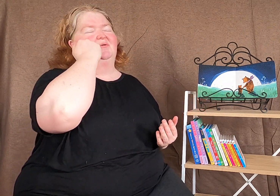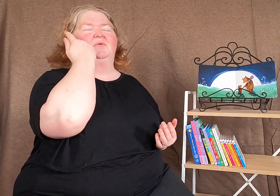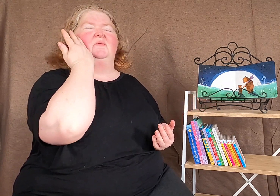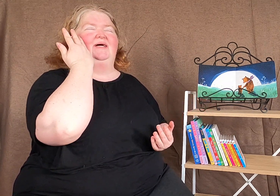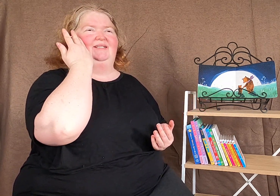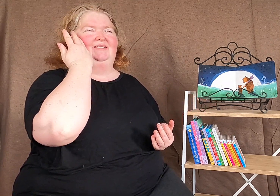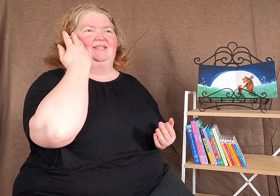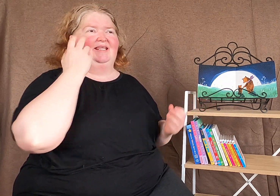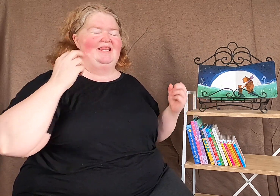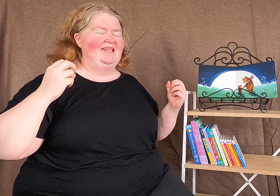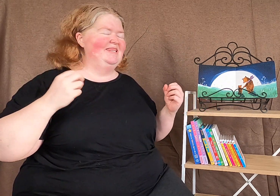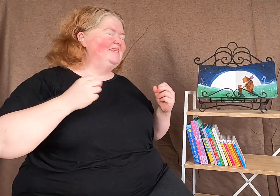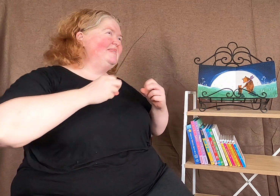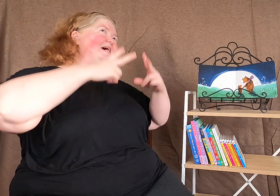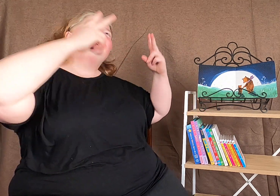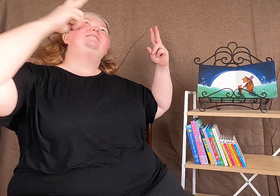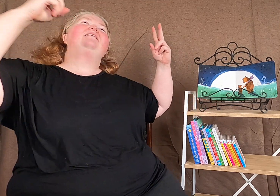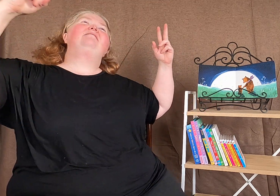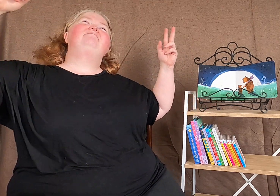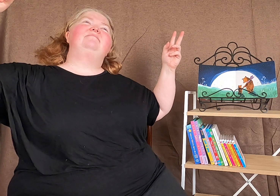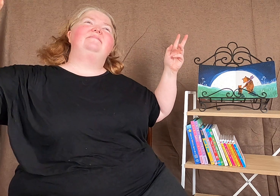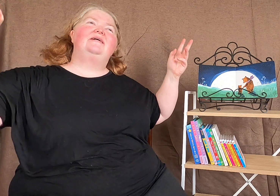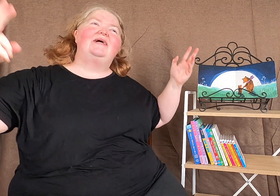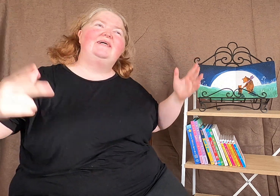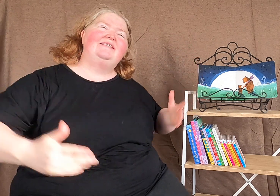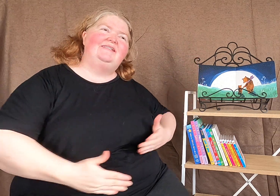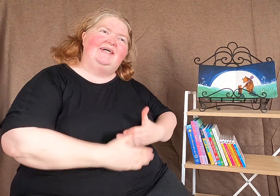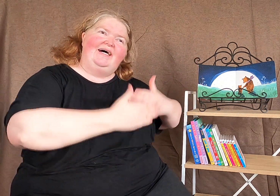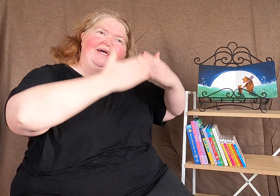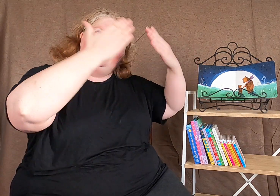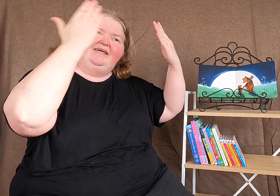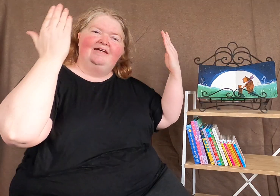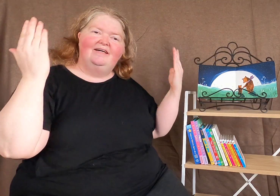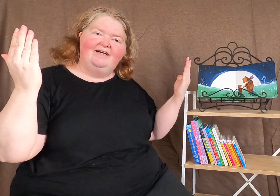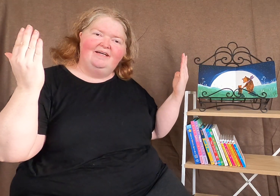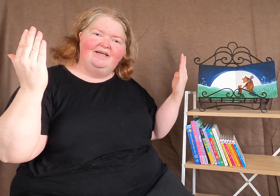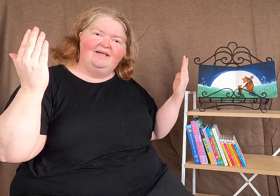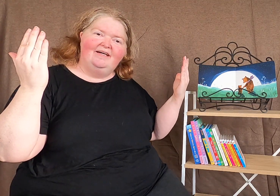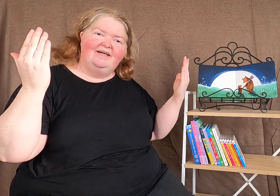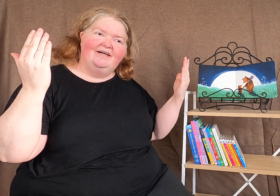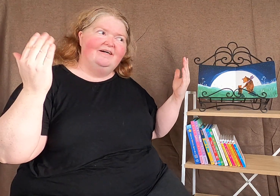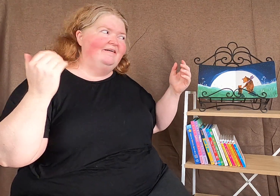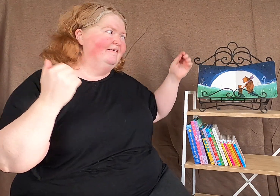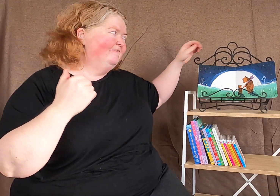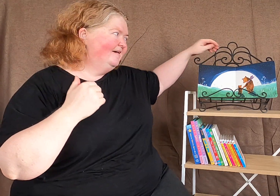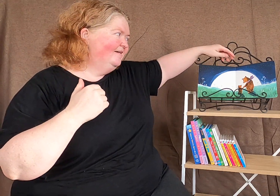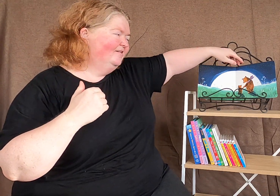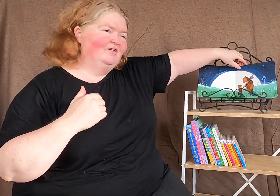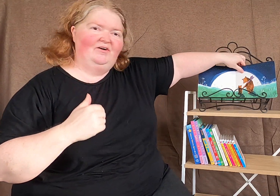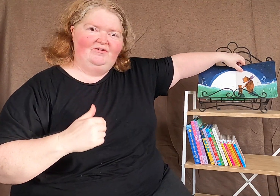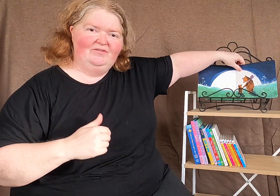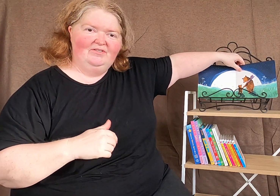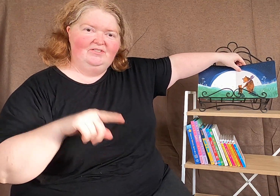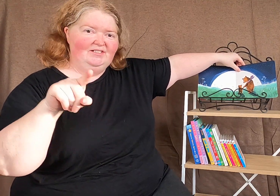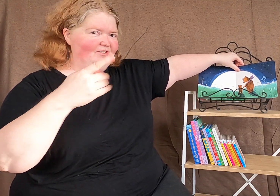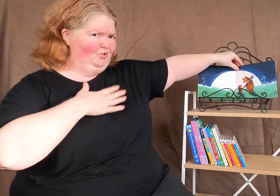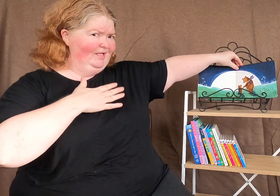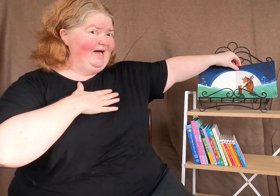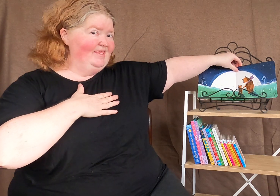always the light of my day. There you go. Did you like